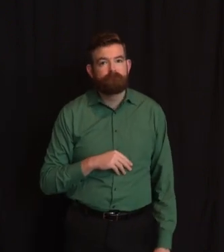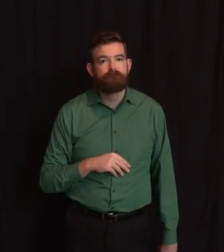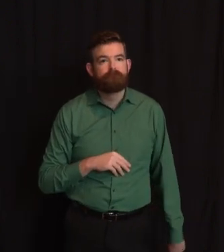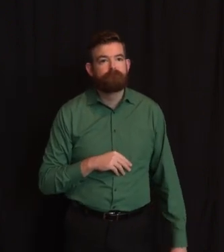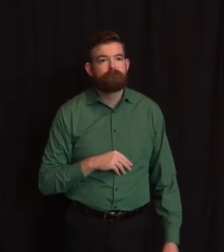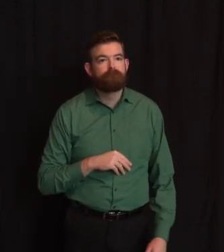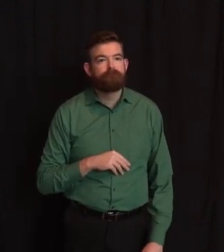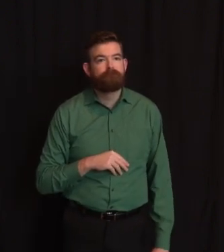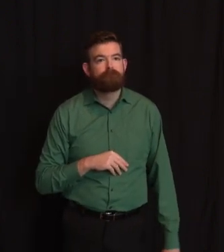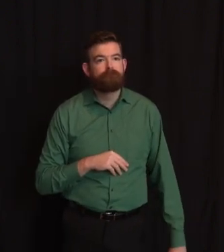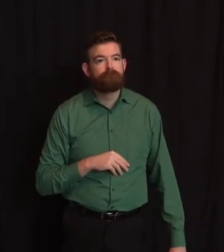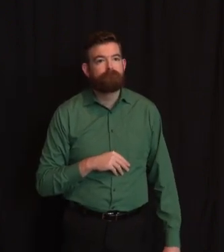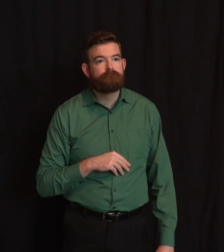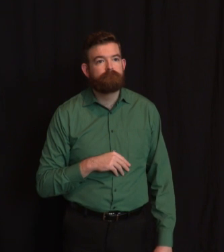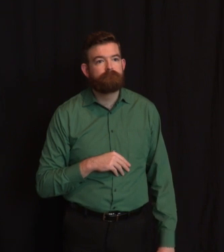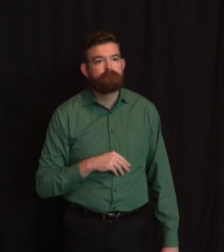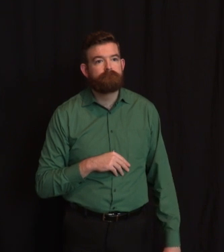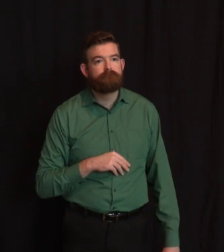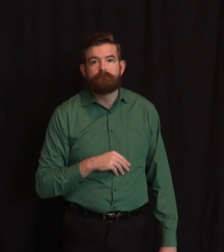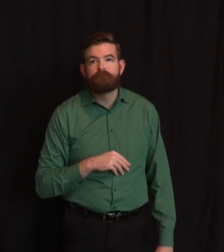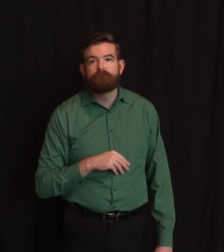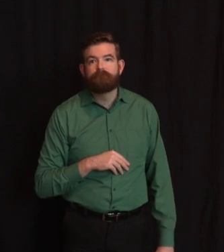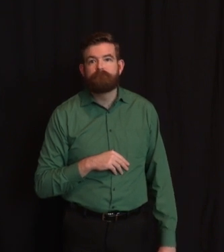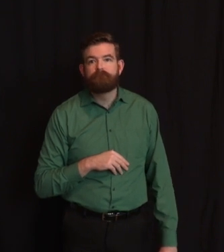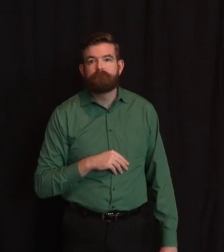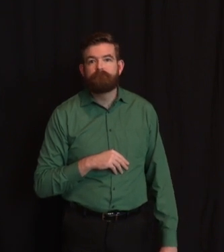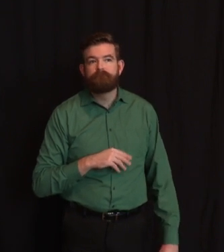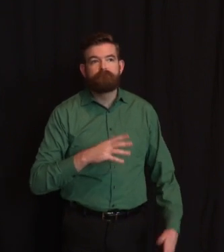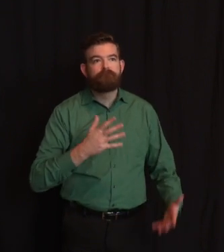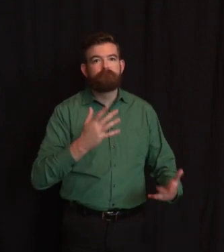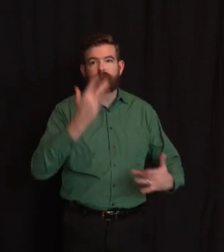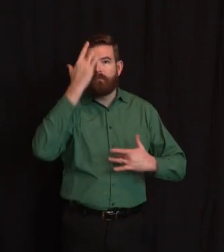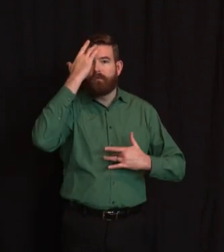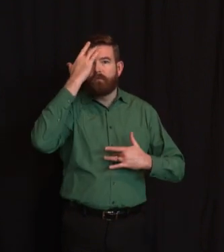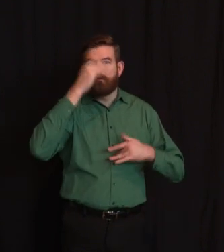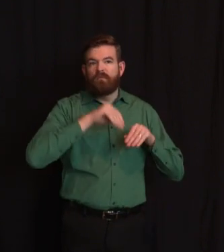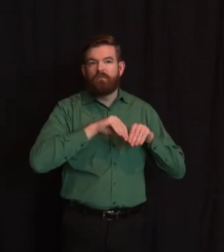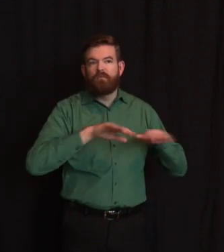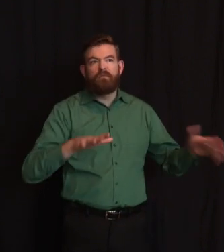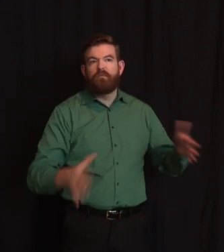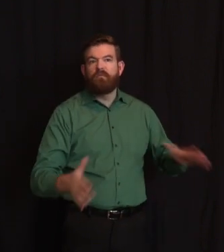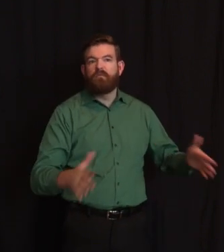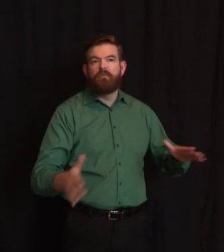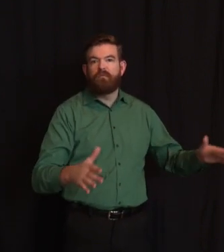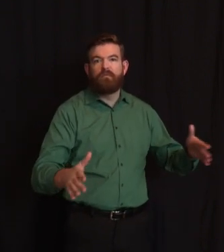particular in that community that I've just described. I think that's fair, right?